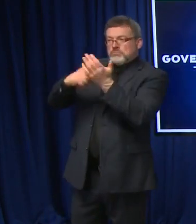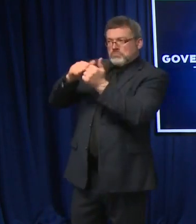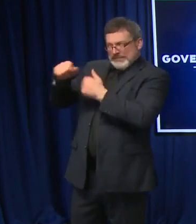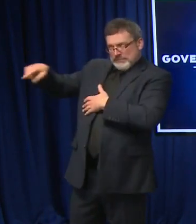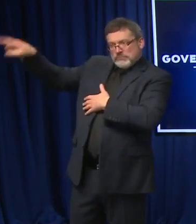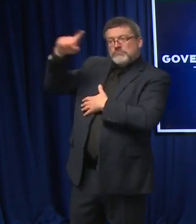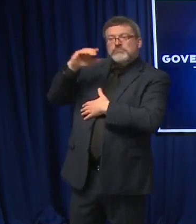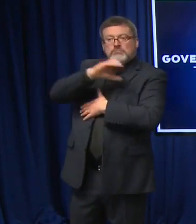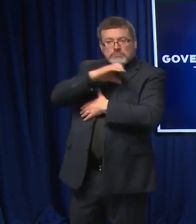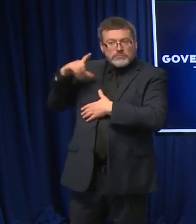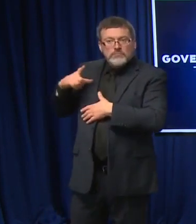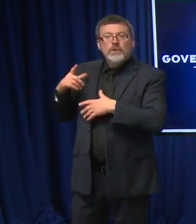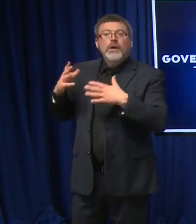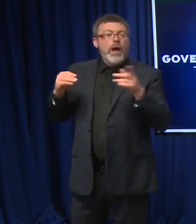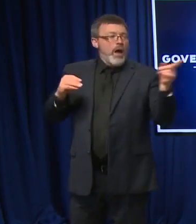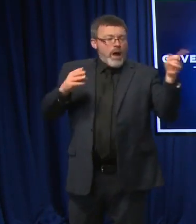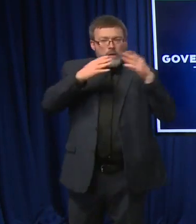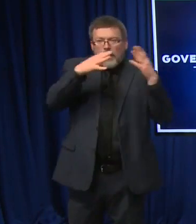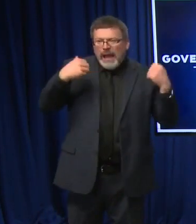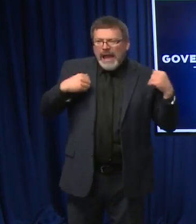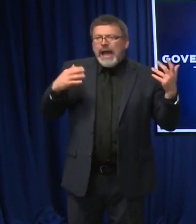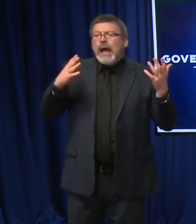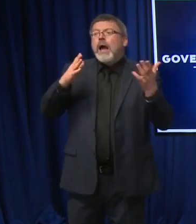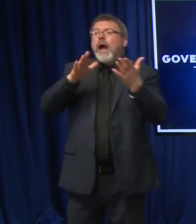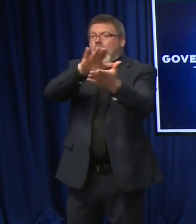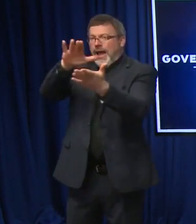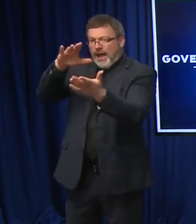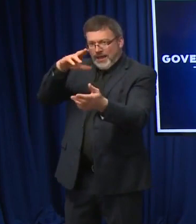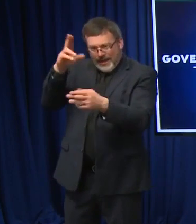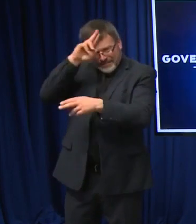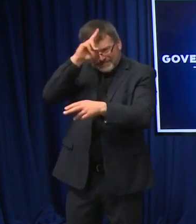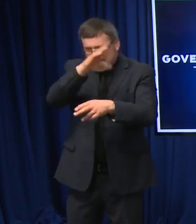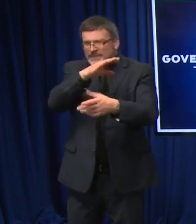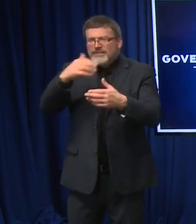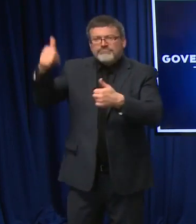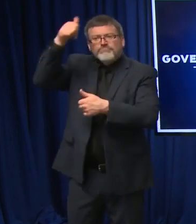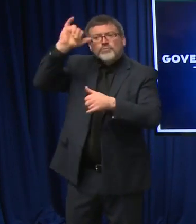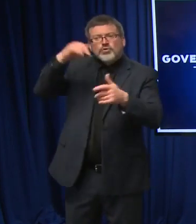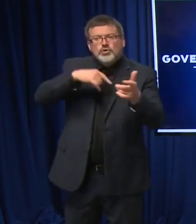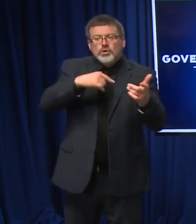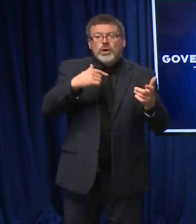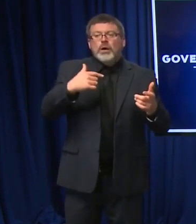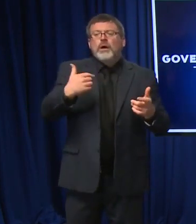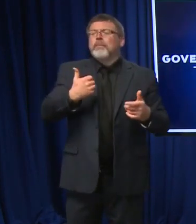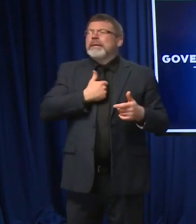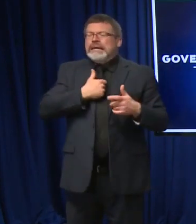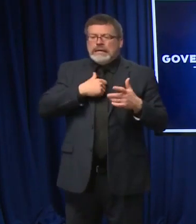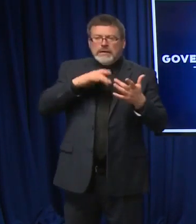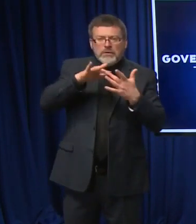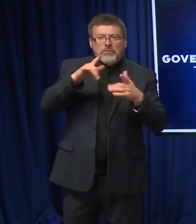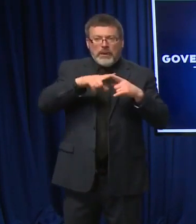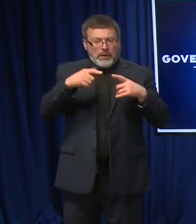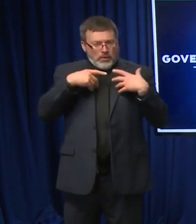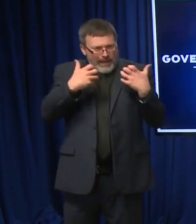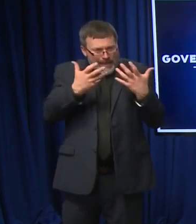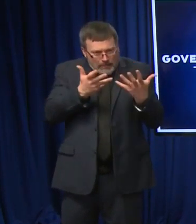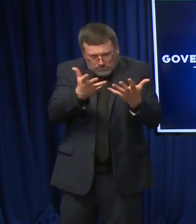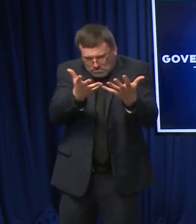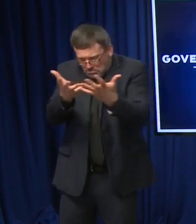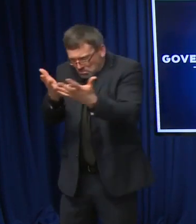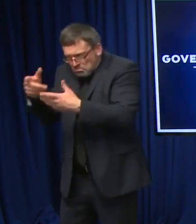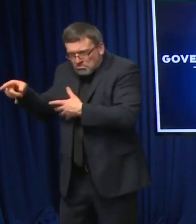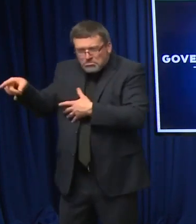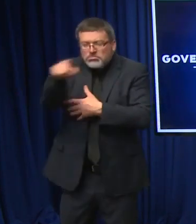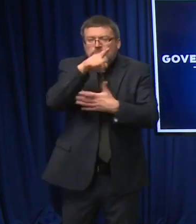in turn are talking to the hospitals, getting the feedback from them. We're not just making these, trying to make these decisions and ideas in a silo or alone, and said, let's put